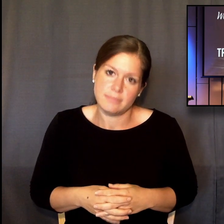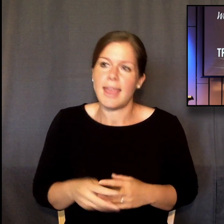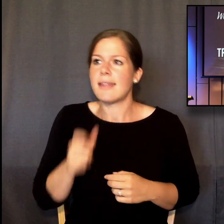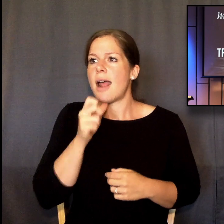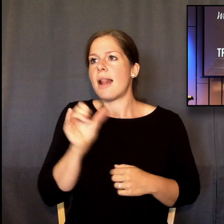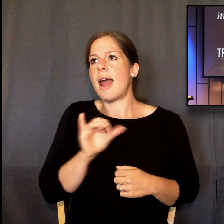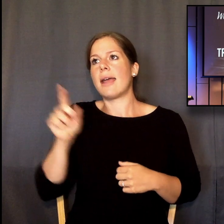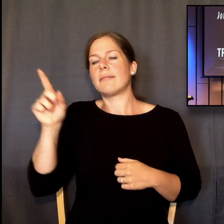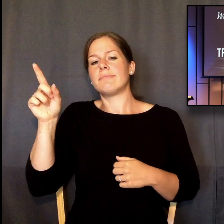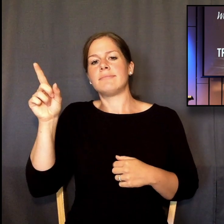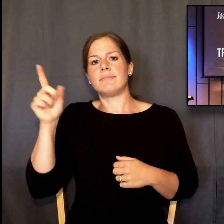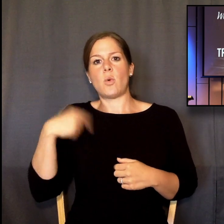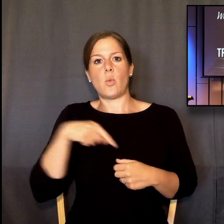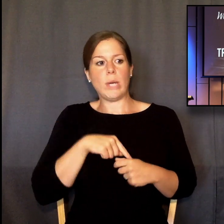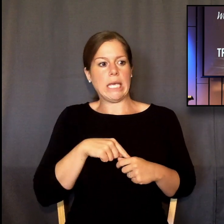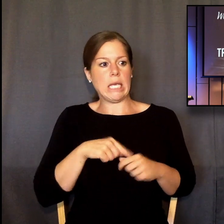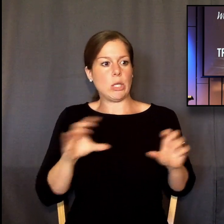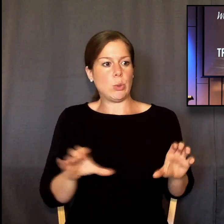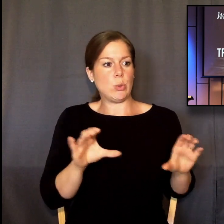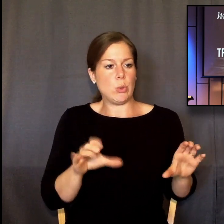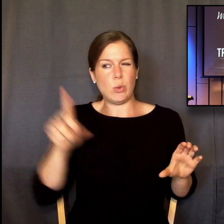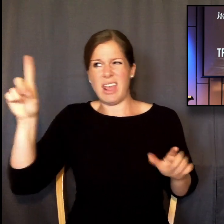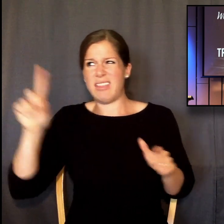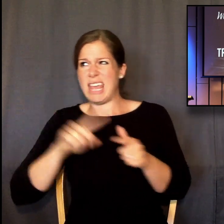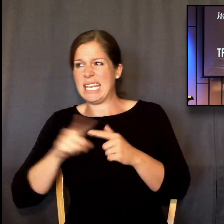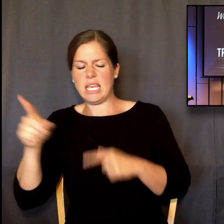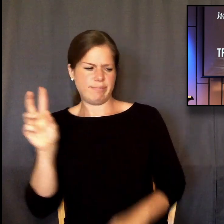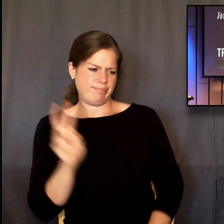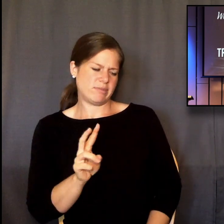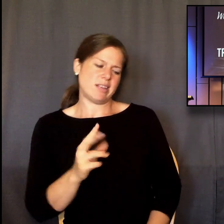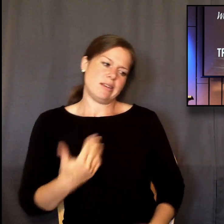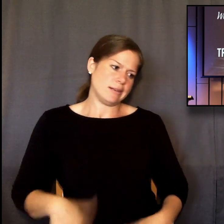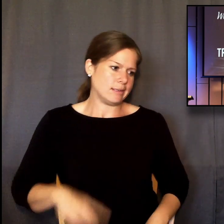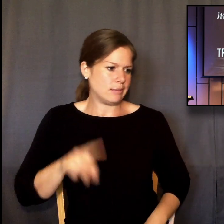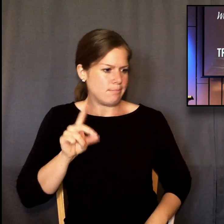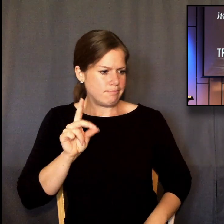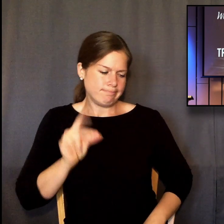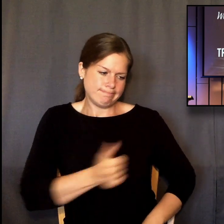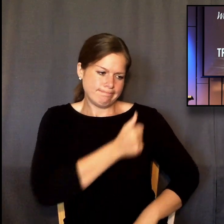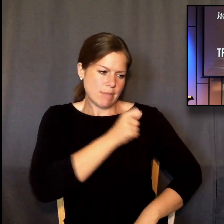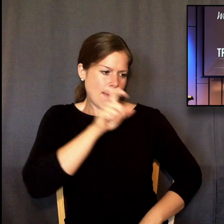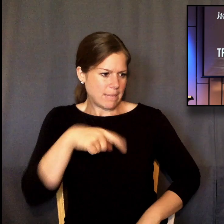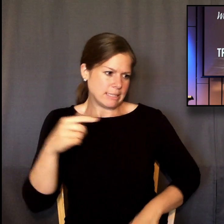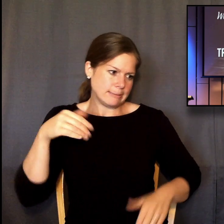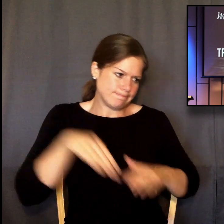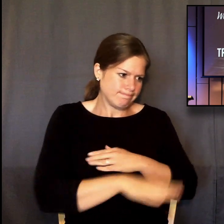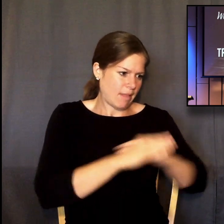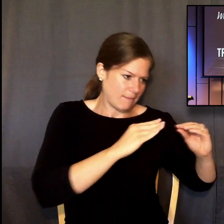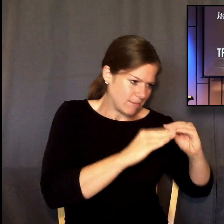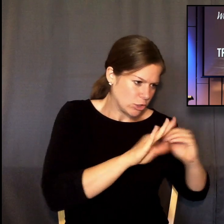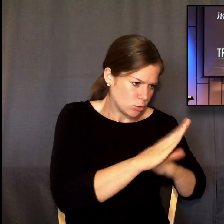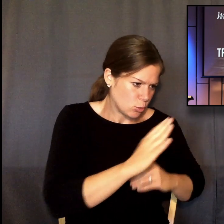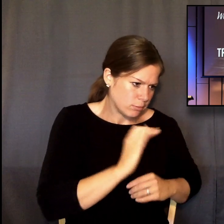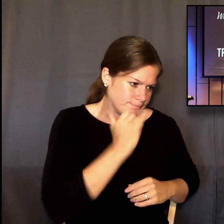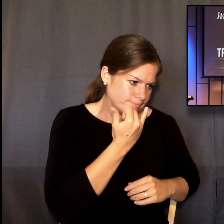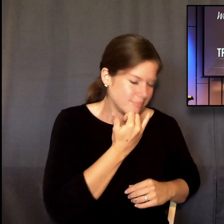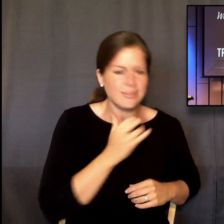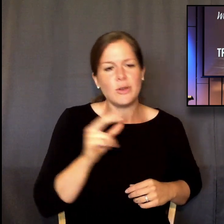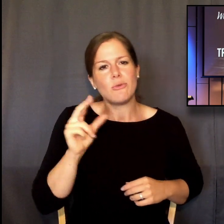act, but he's constantly making course corrections. That's not what it says. The text says that God works all things. God is